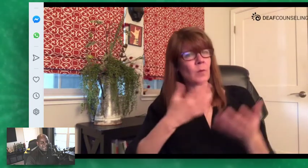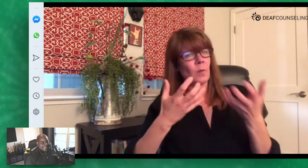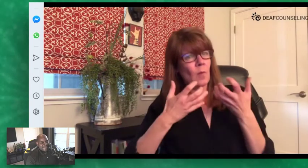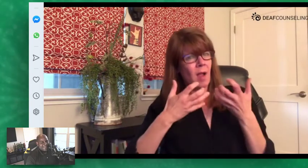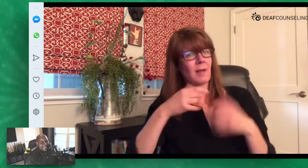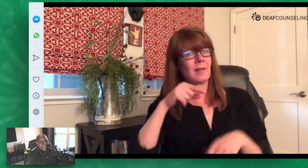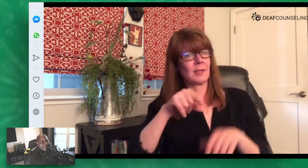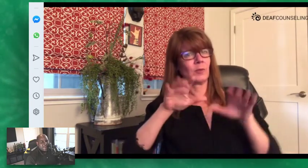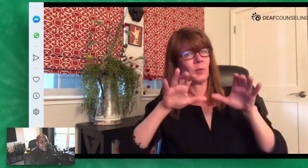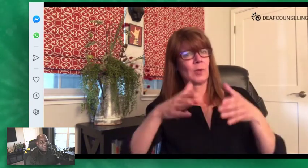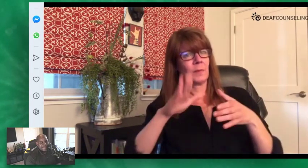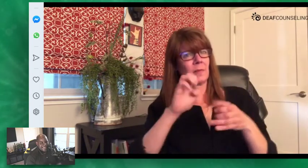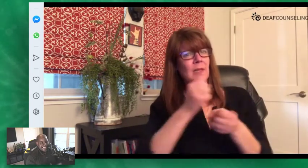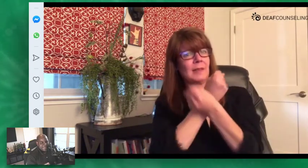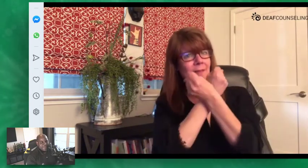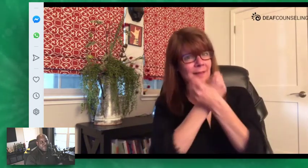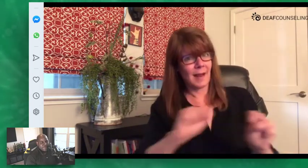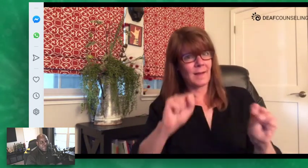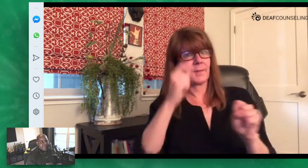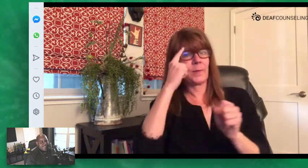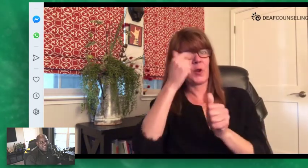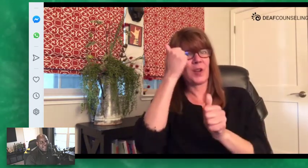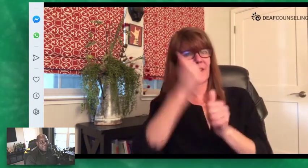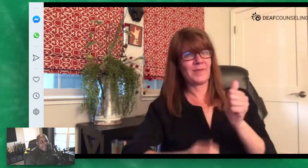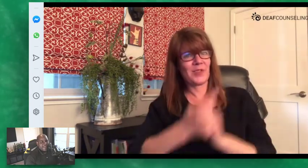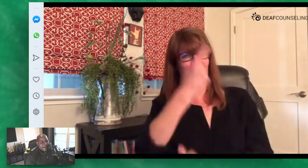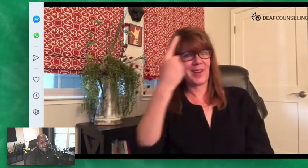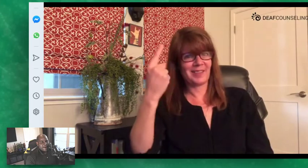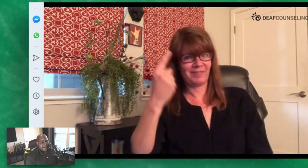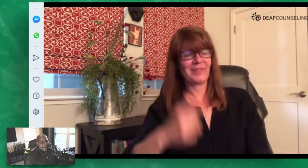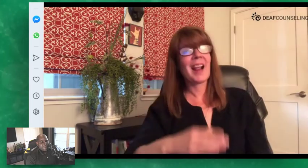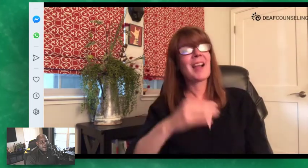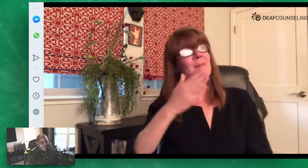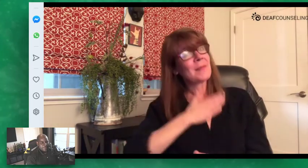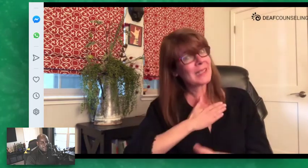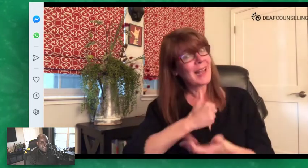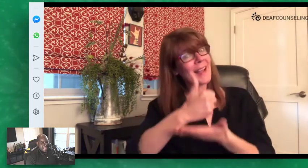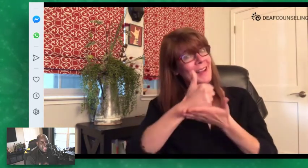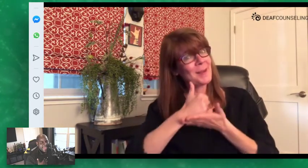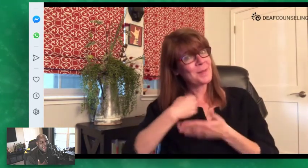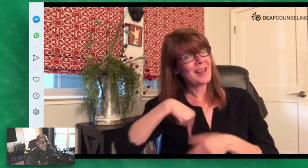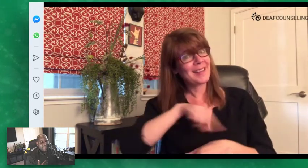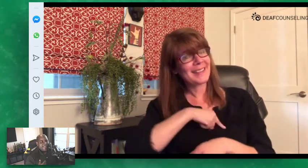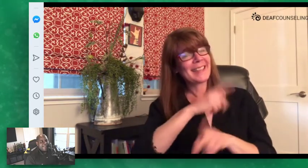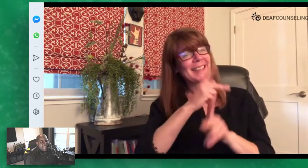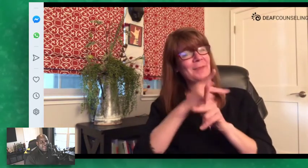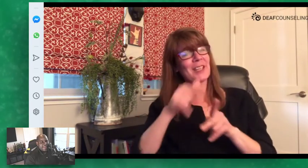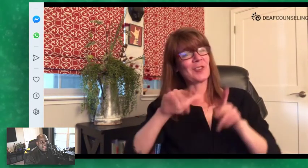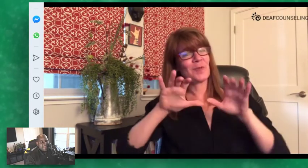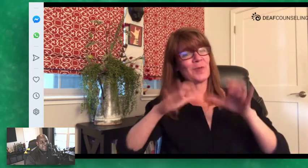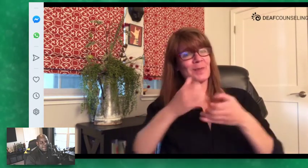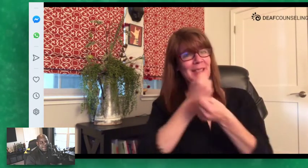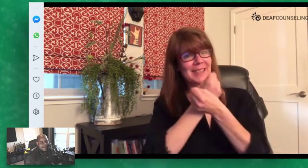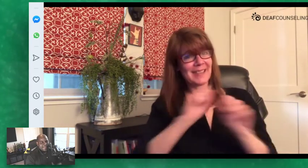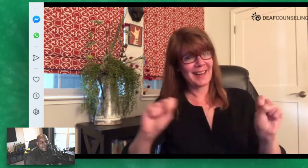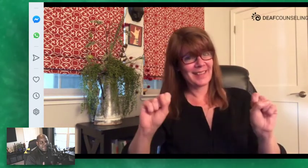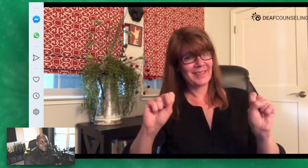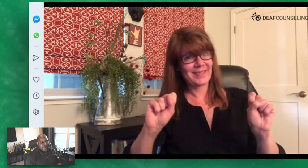to say that like we want to keep this group safe uh for everyone and please help me keep this group